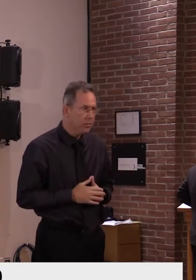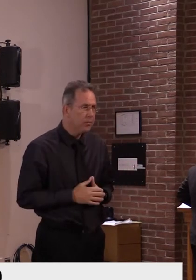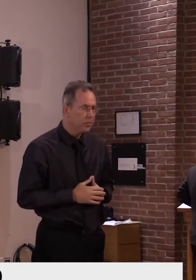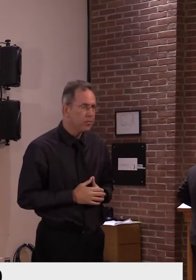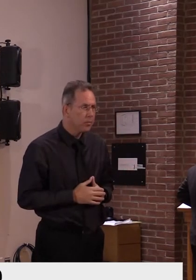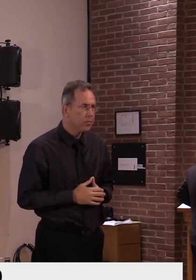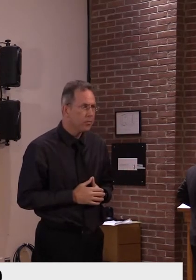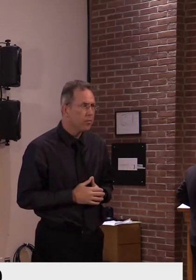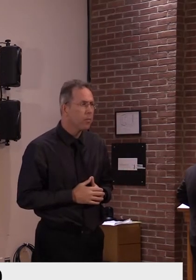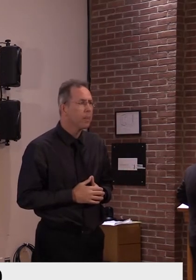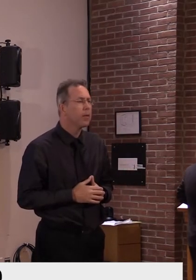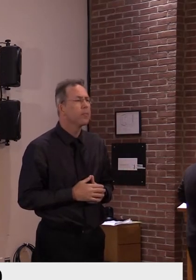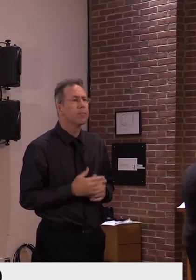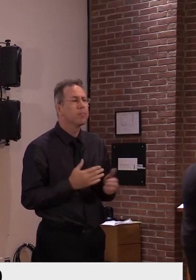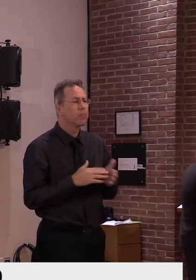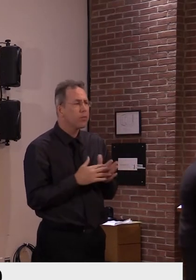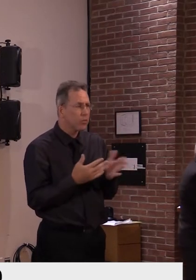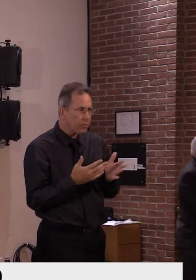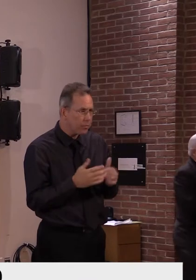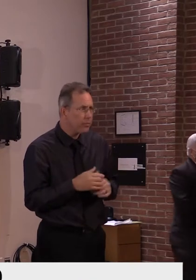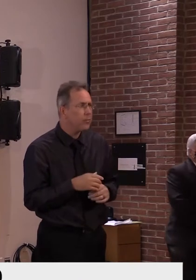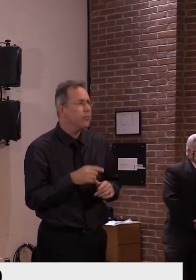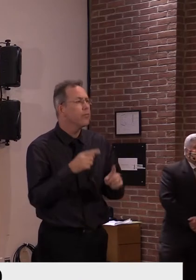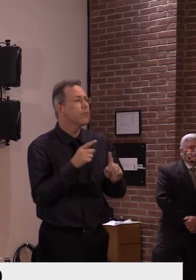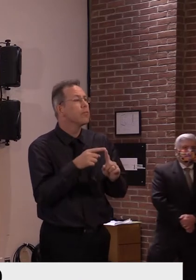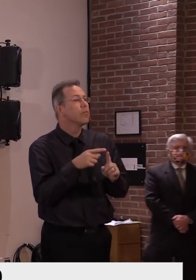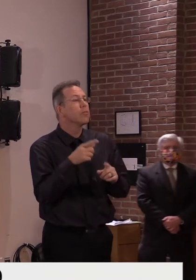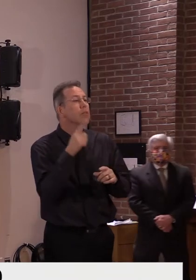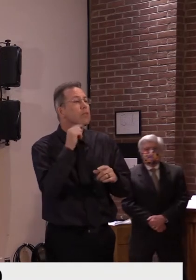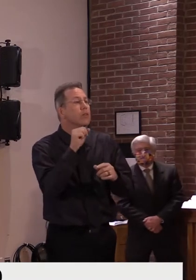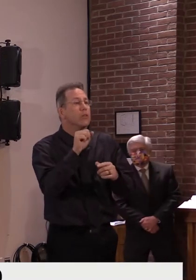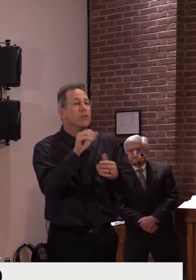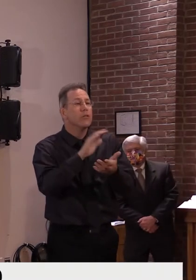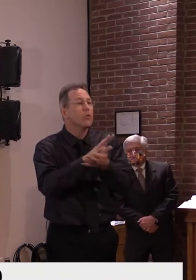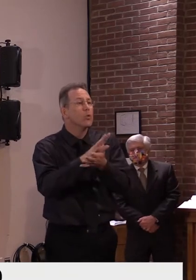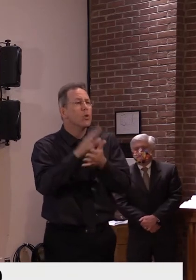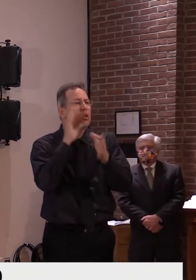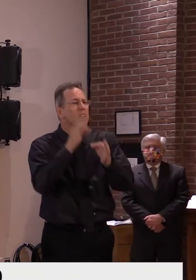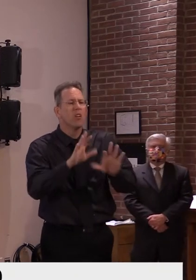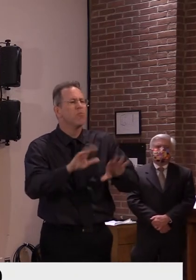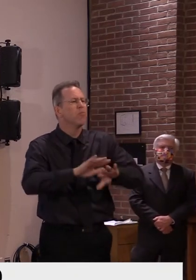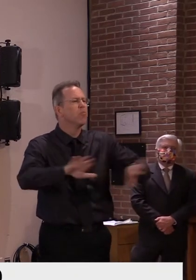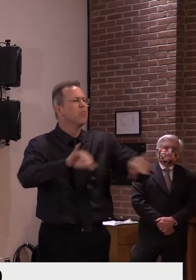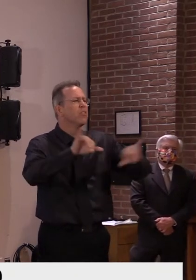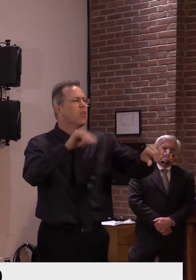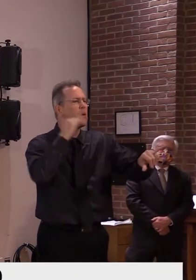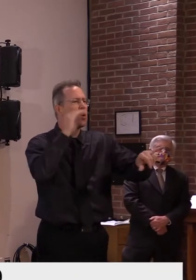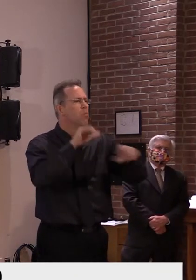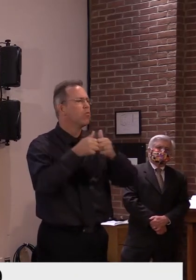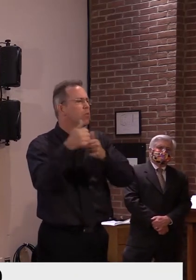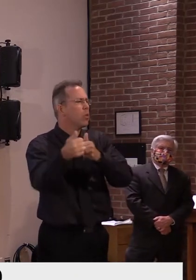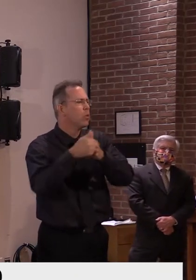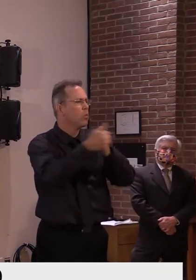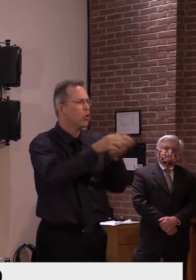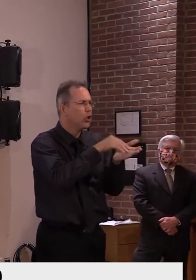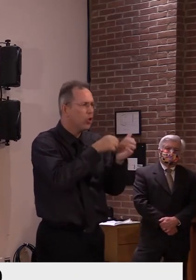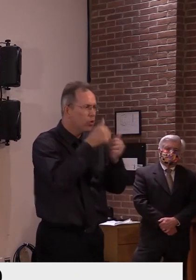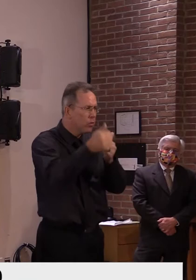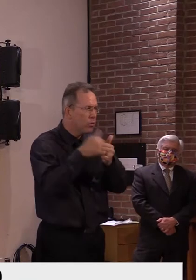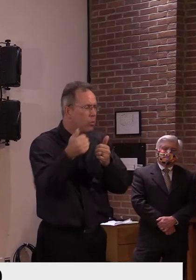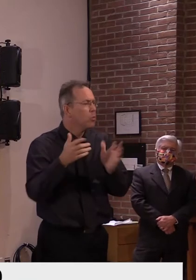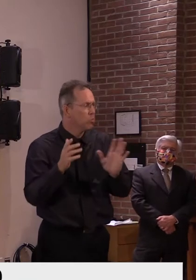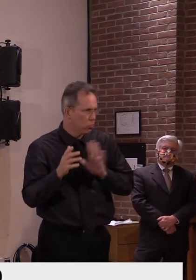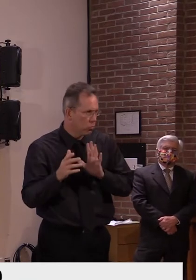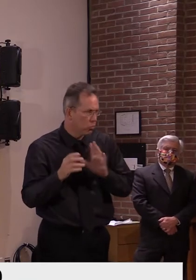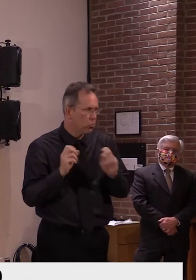schools decide to operate remotely or have a class operate remotely, um, they're doing that out or, out